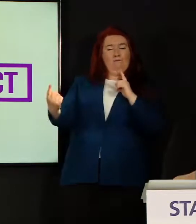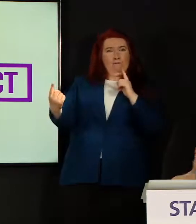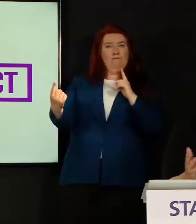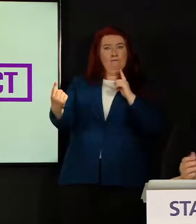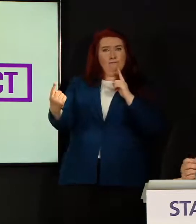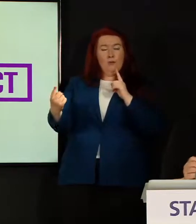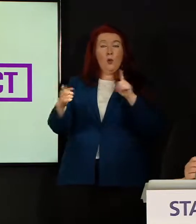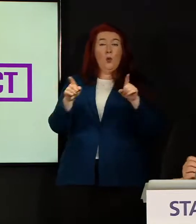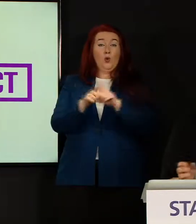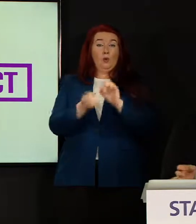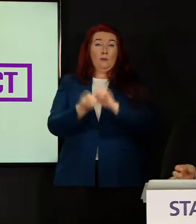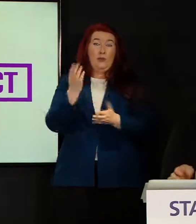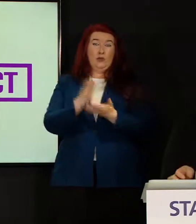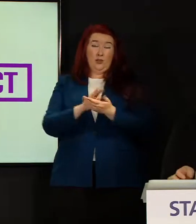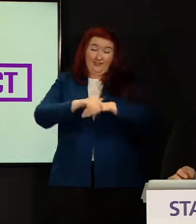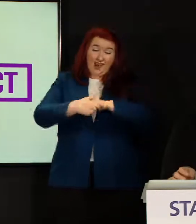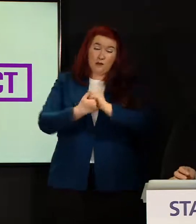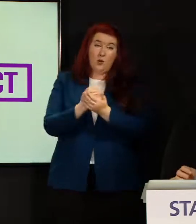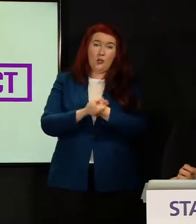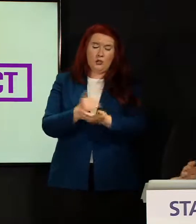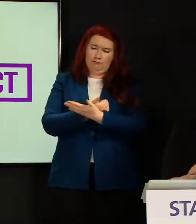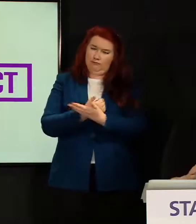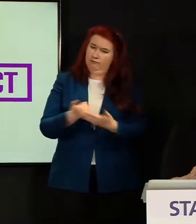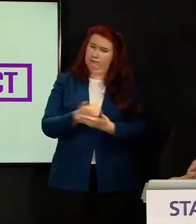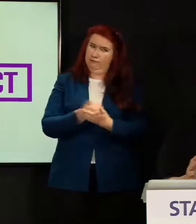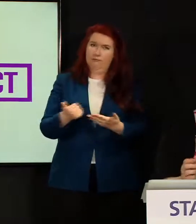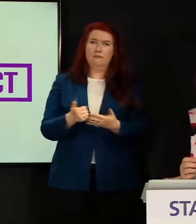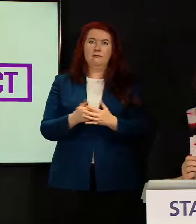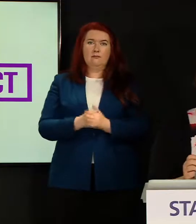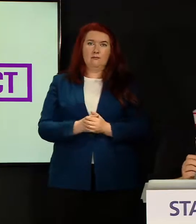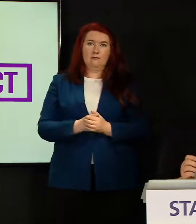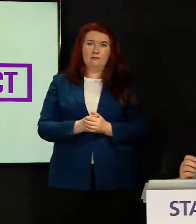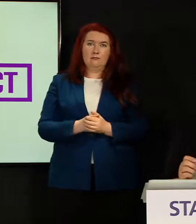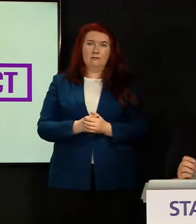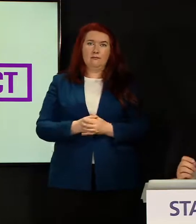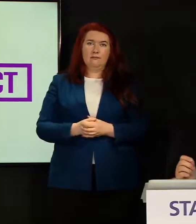possible and make sure hand washing is kept under review.